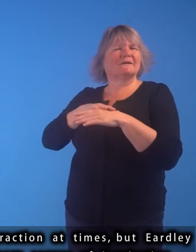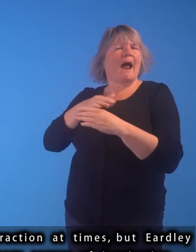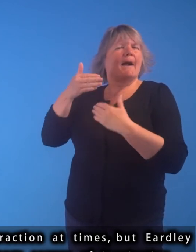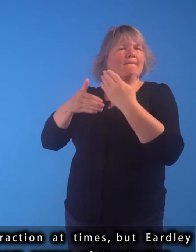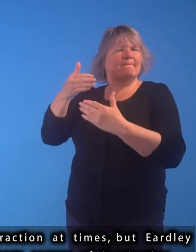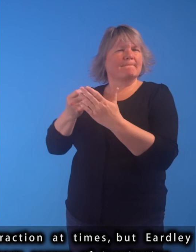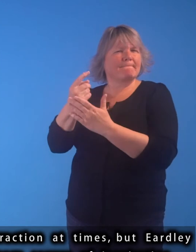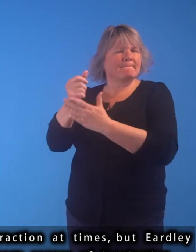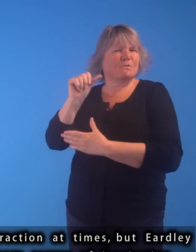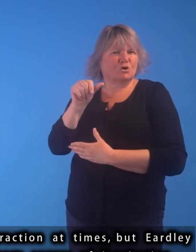Eardley